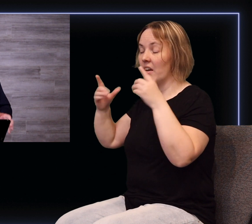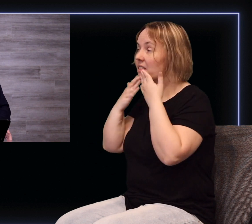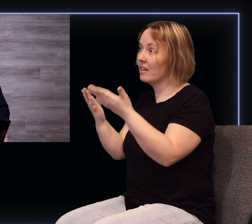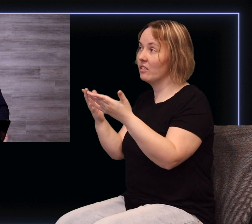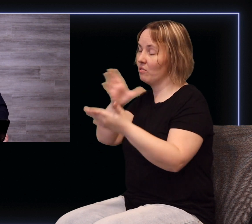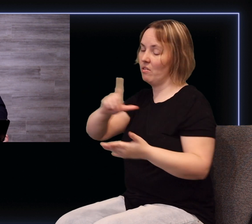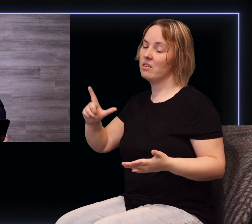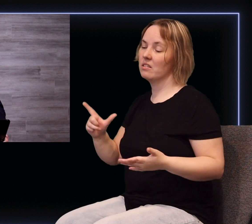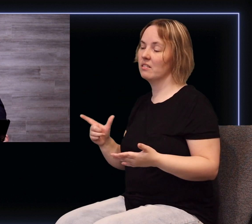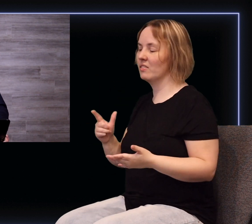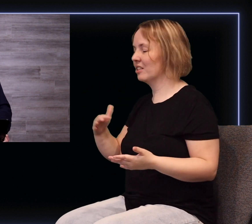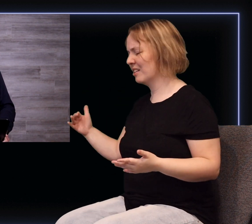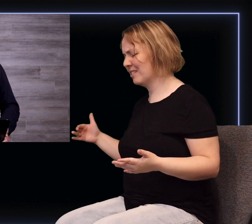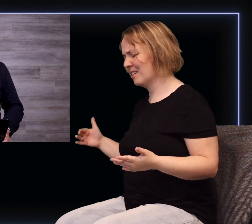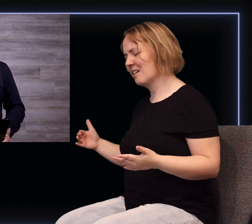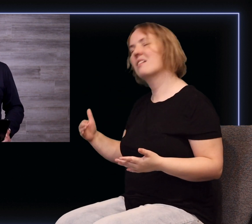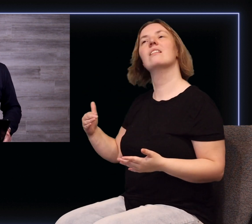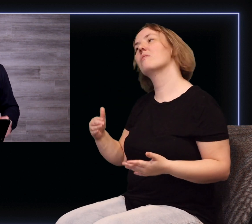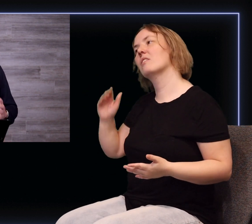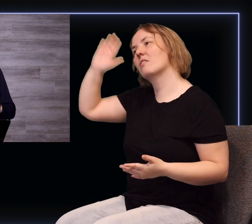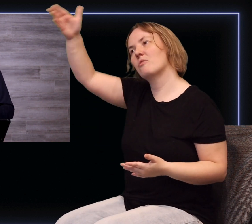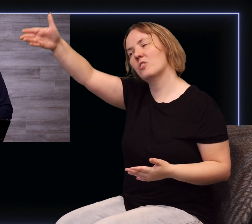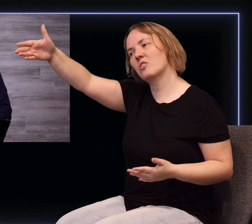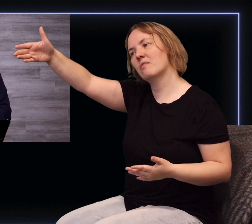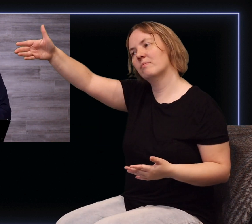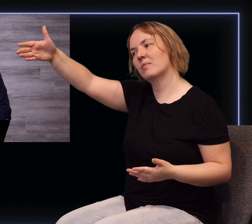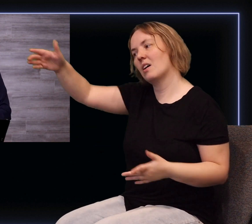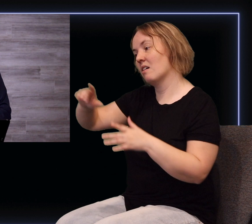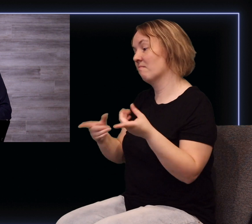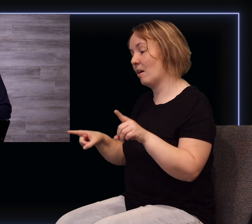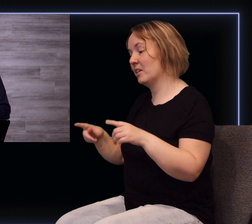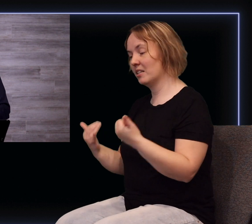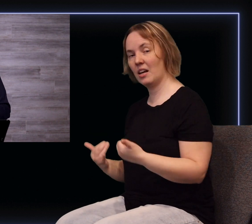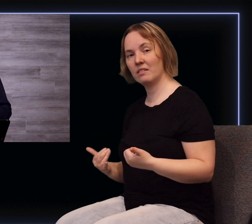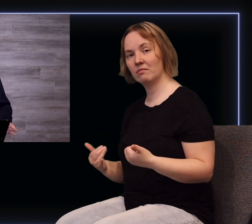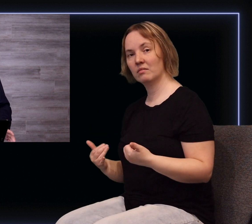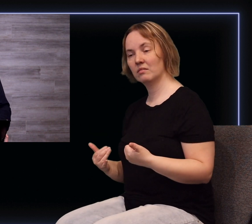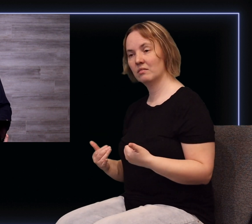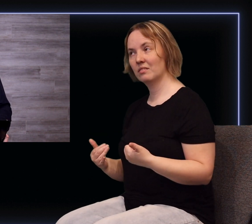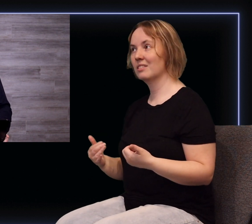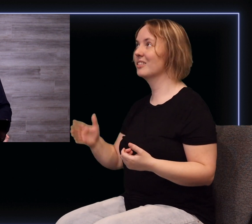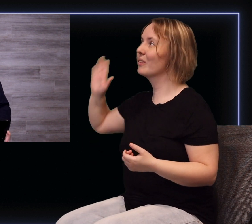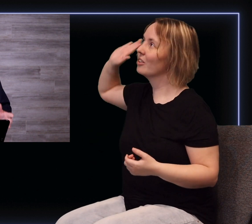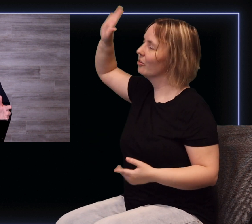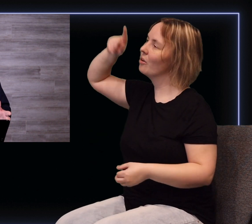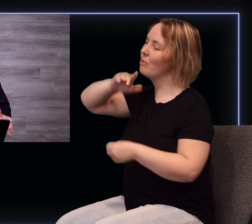we thought maybe we were far off are beginning to unfold today so are your promises oh Lord to fill us to